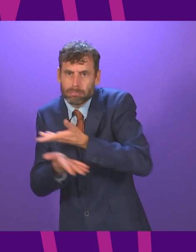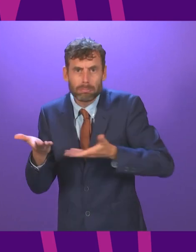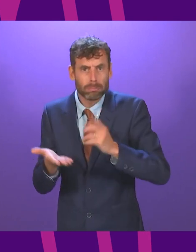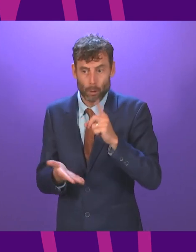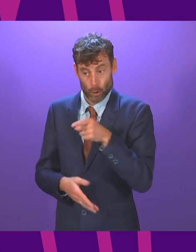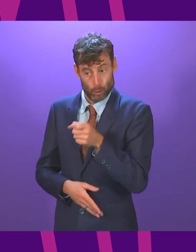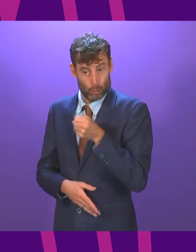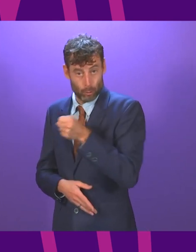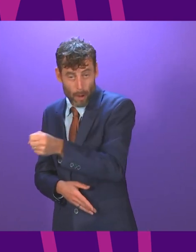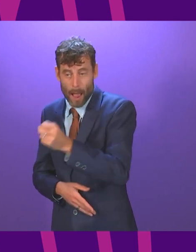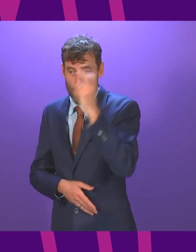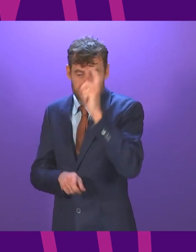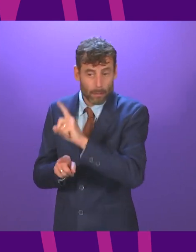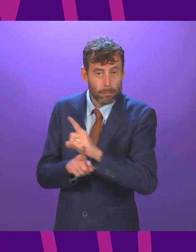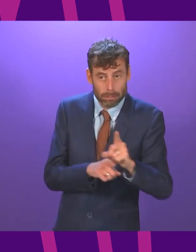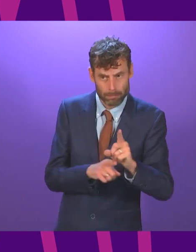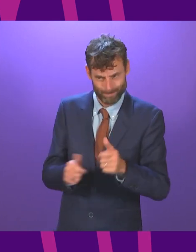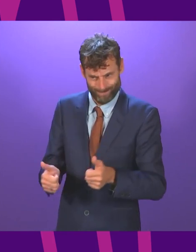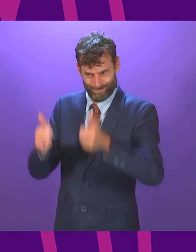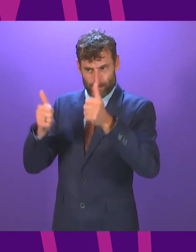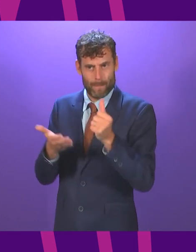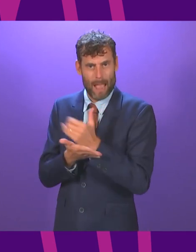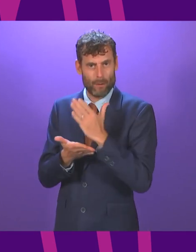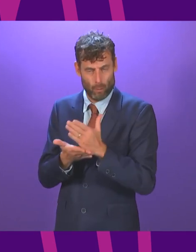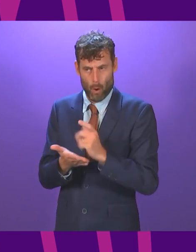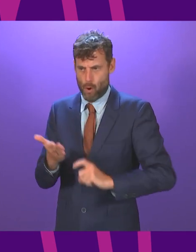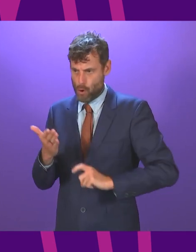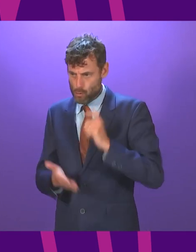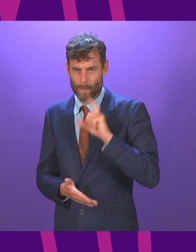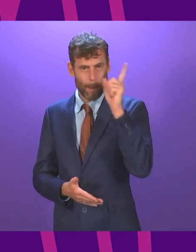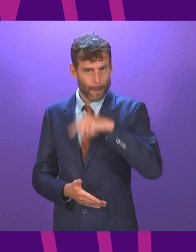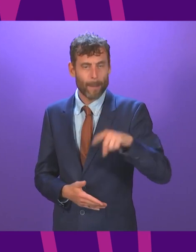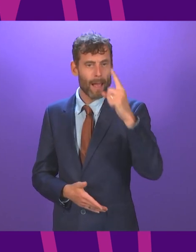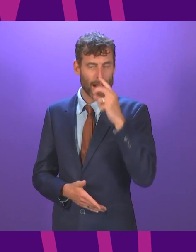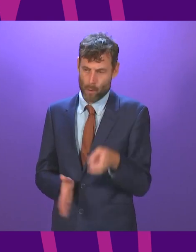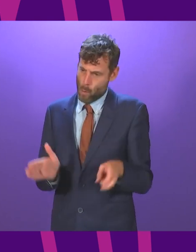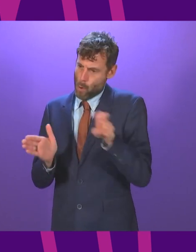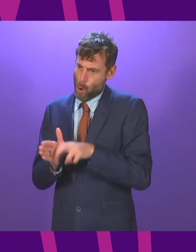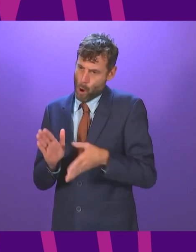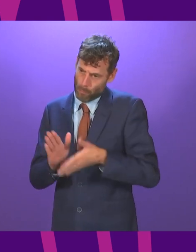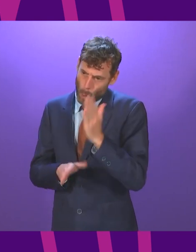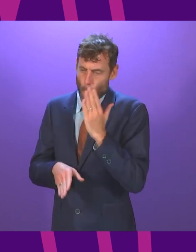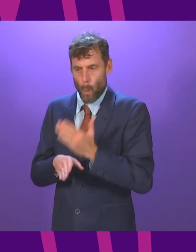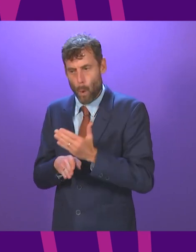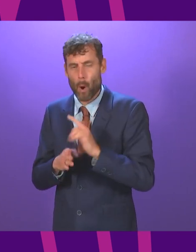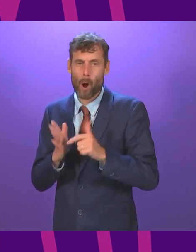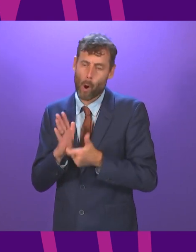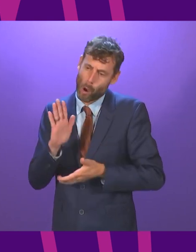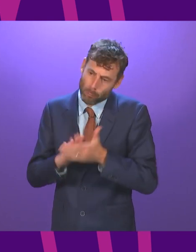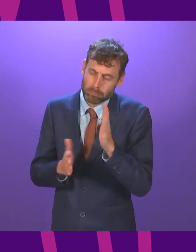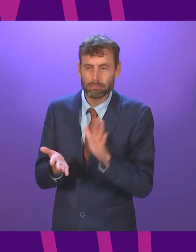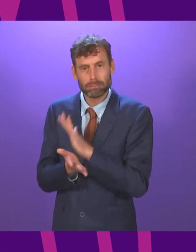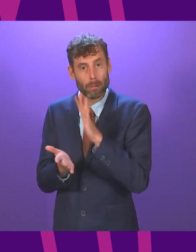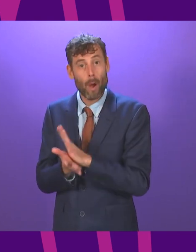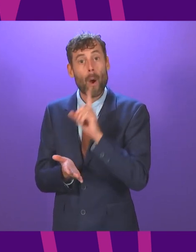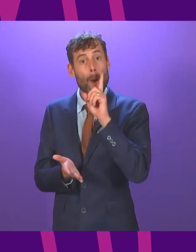and fit for the purpose of transporting people across the country for work and for leisure but also meets our imperative on the climate